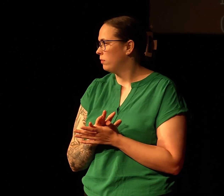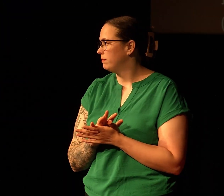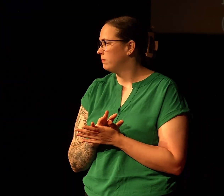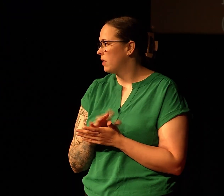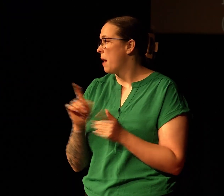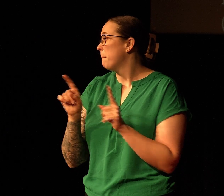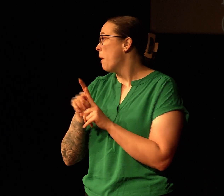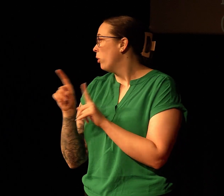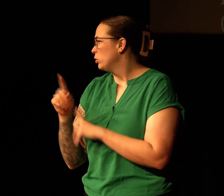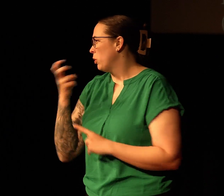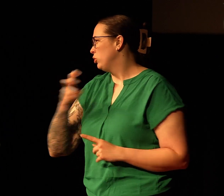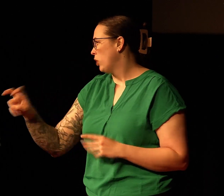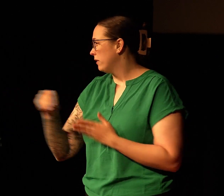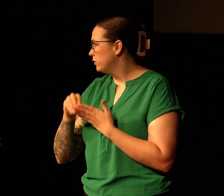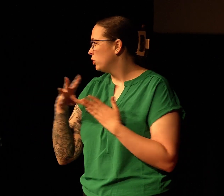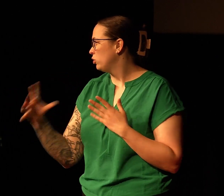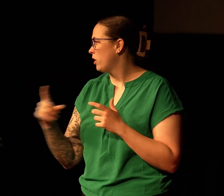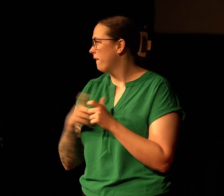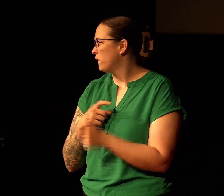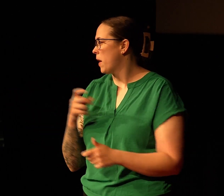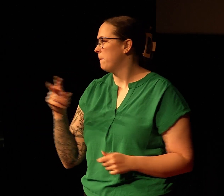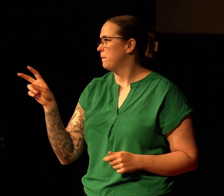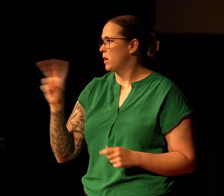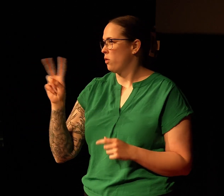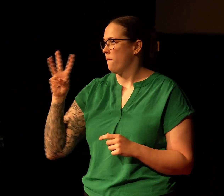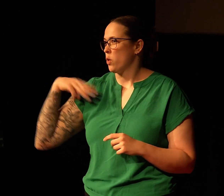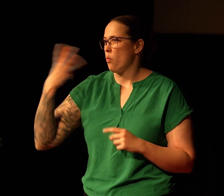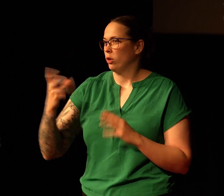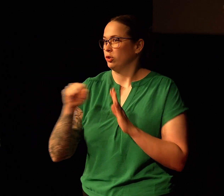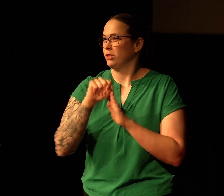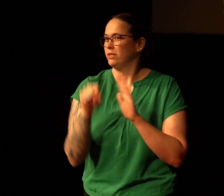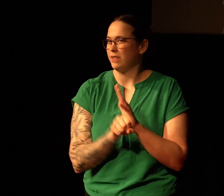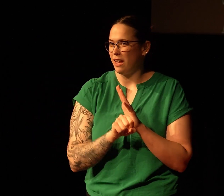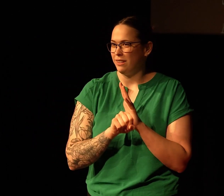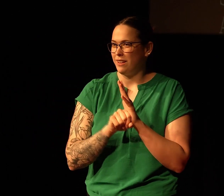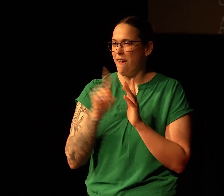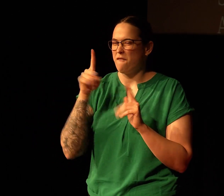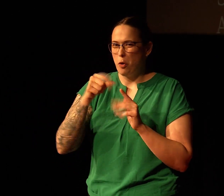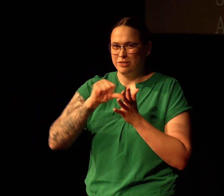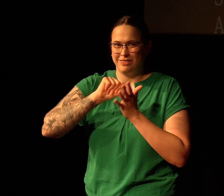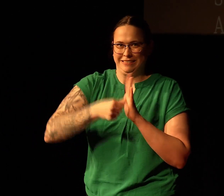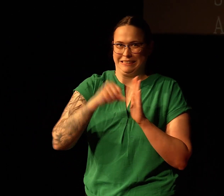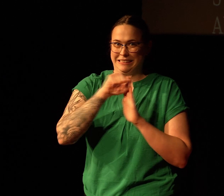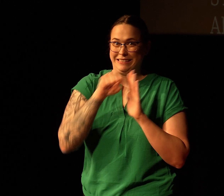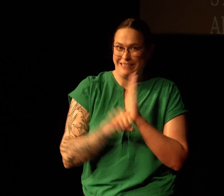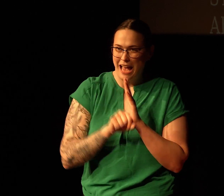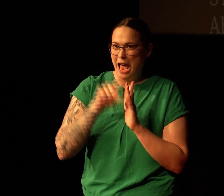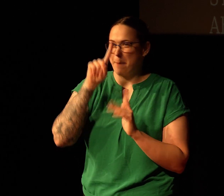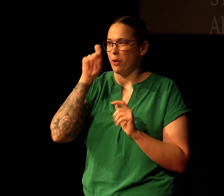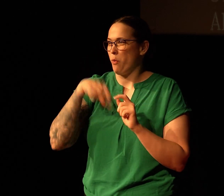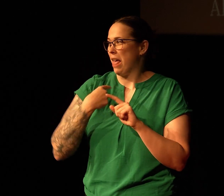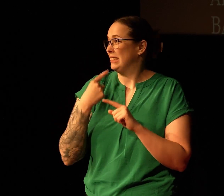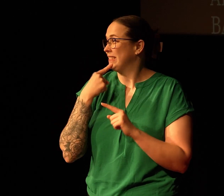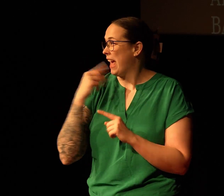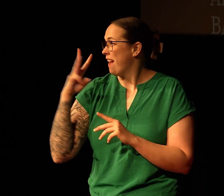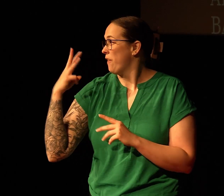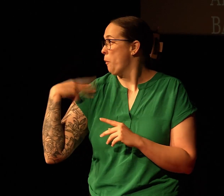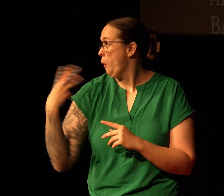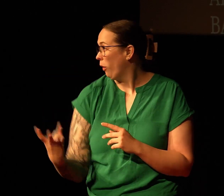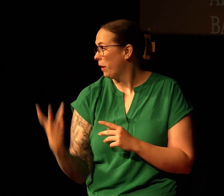years, I went back to school, and I was a transfer student from Vancouver, Washington State. And I like to emphasize the word state because